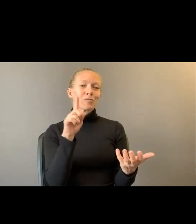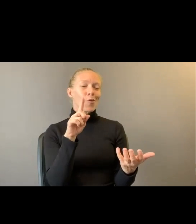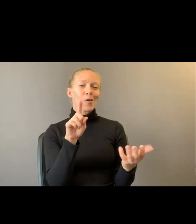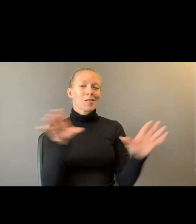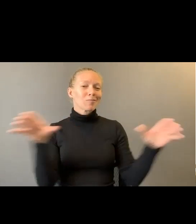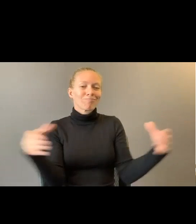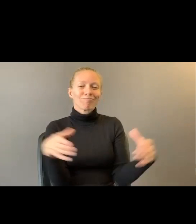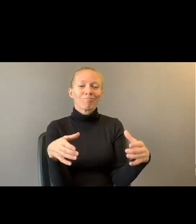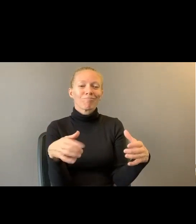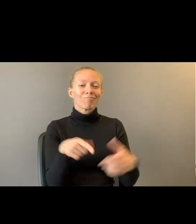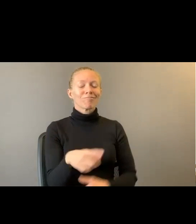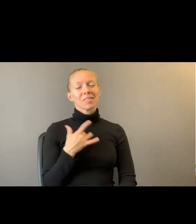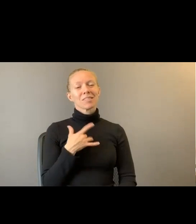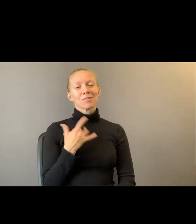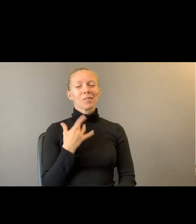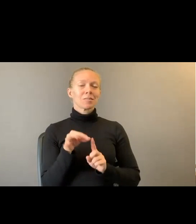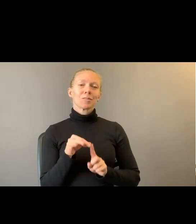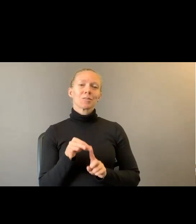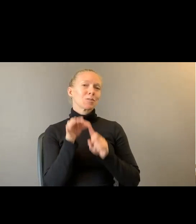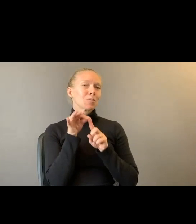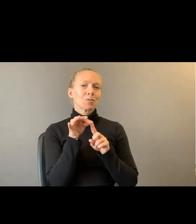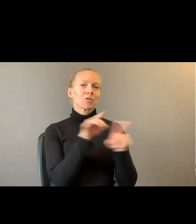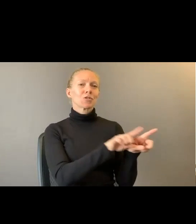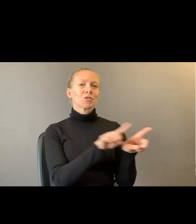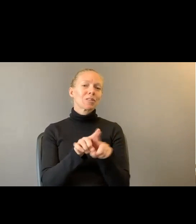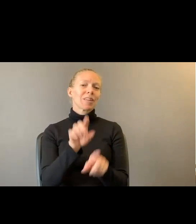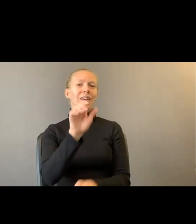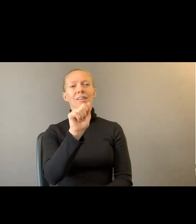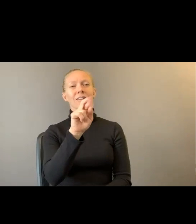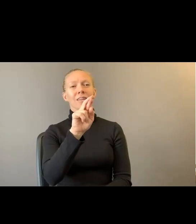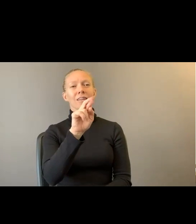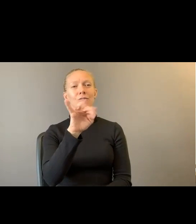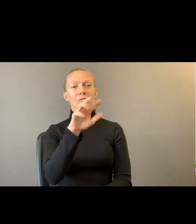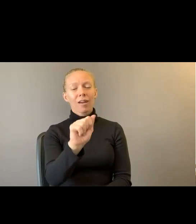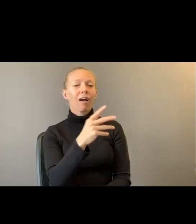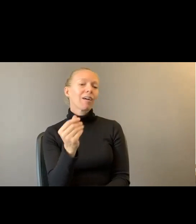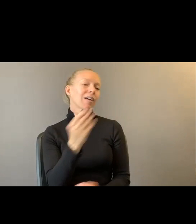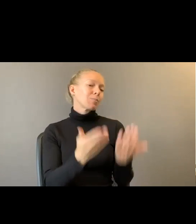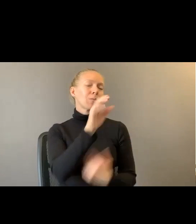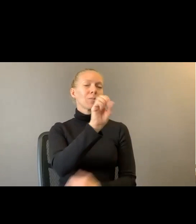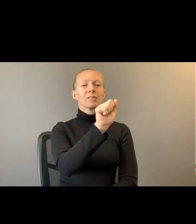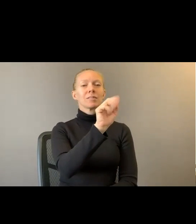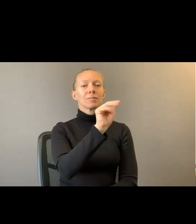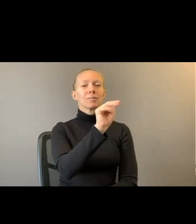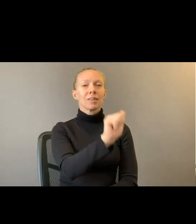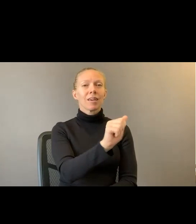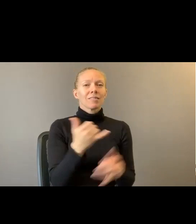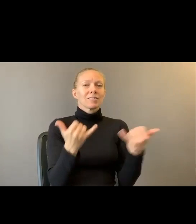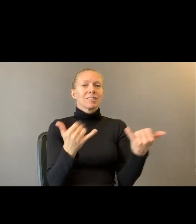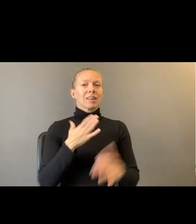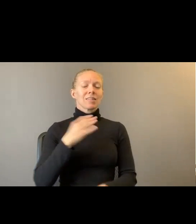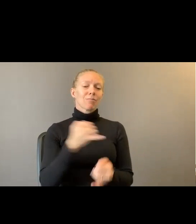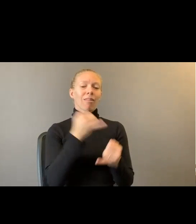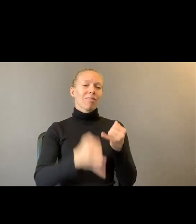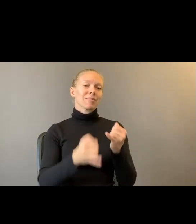special. Like Erica, and maybe Samia, this is my last reading for 2020. And I just